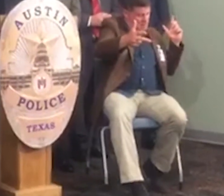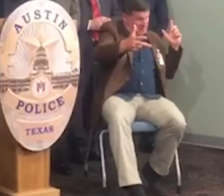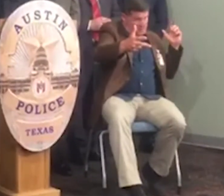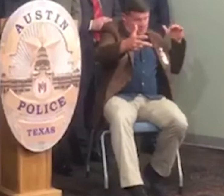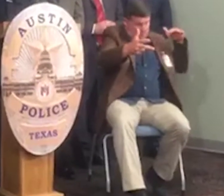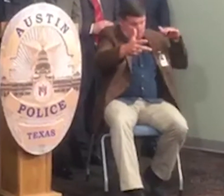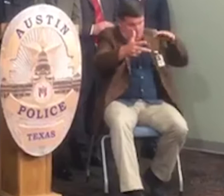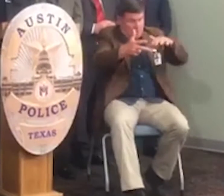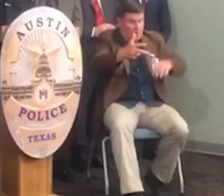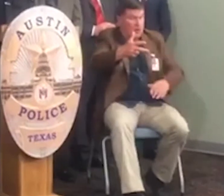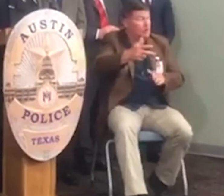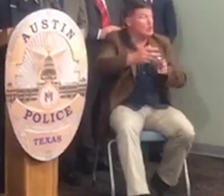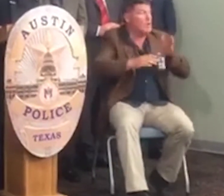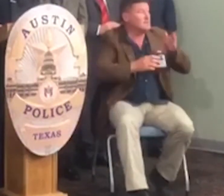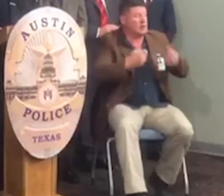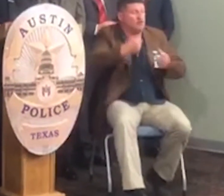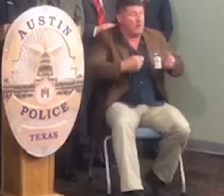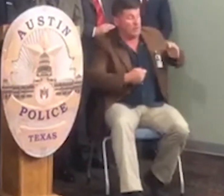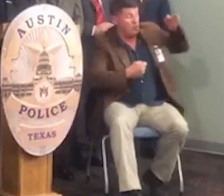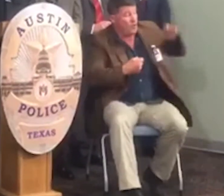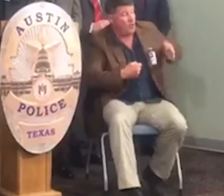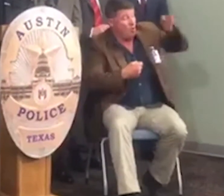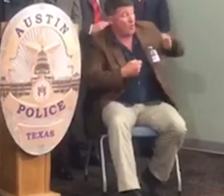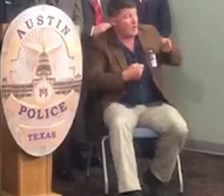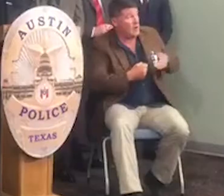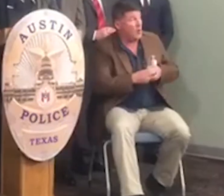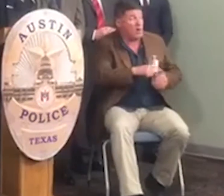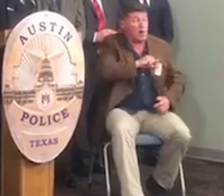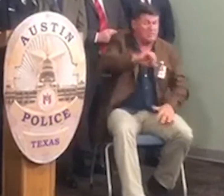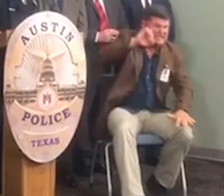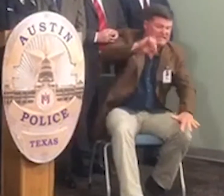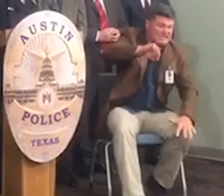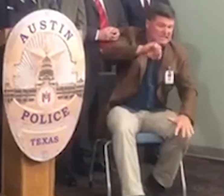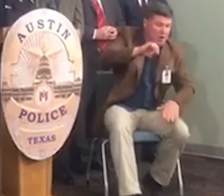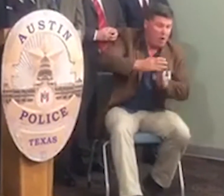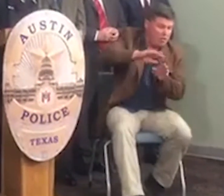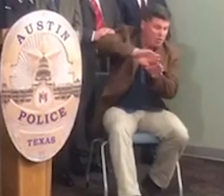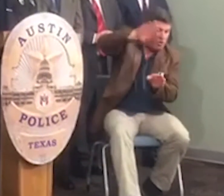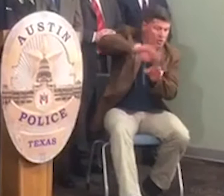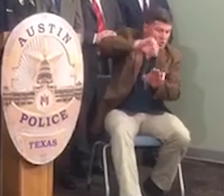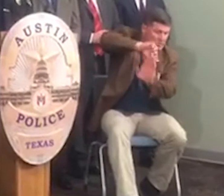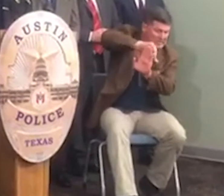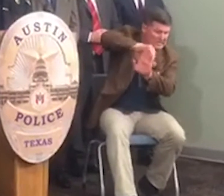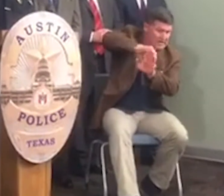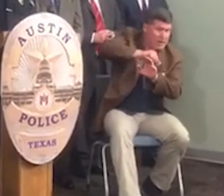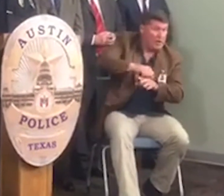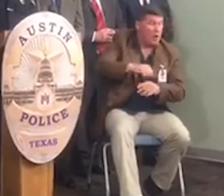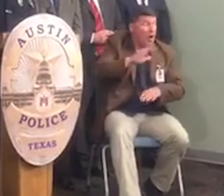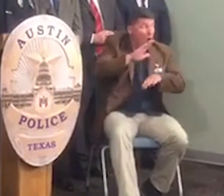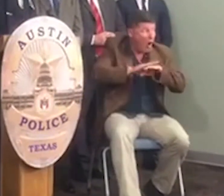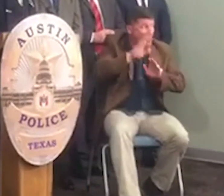began to bang on the window what you can see on the video is a tremendous explosion that takes place and you see our